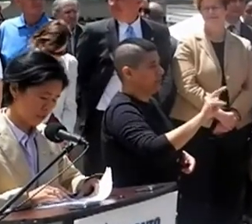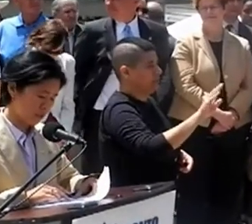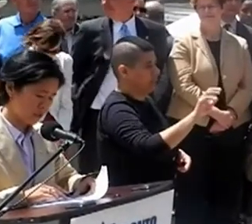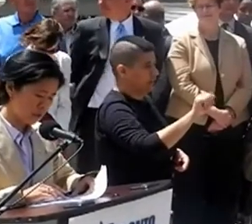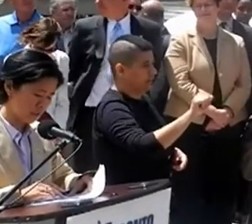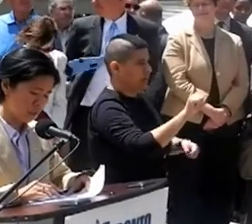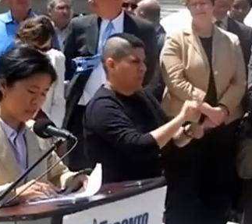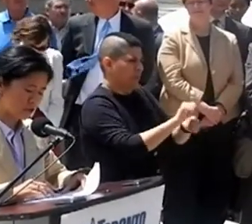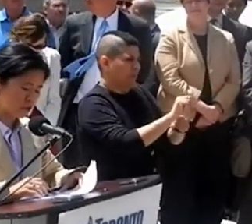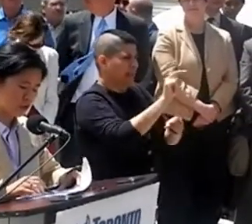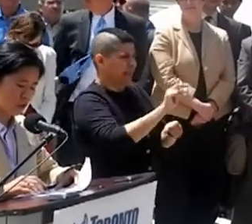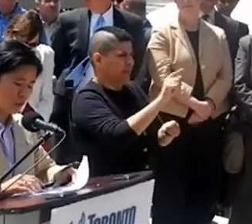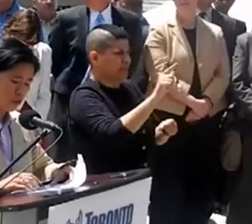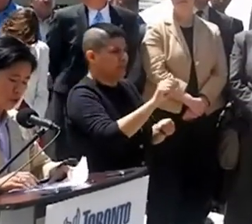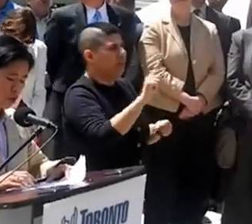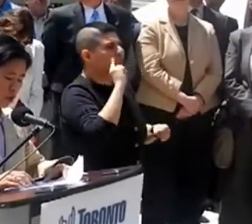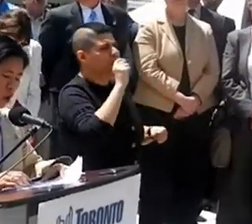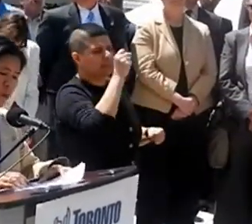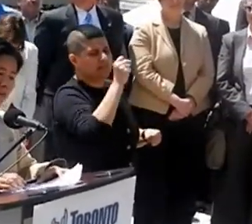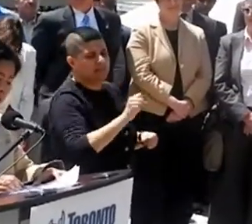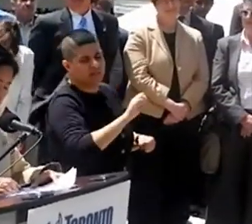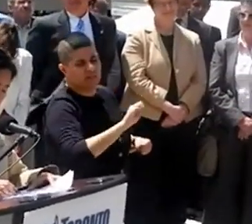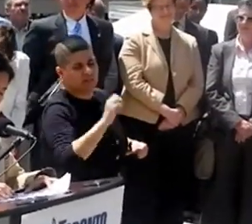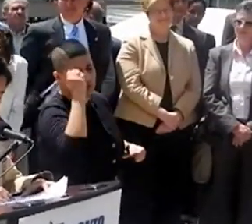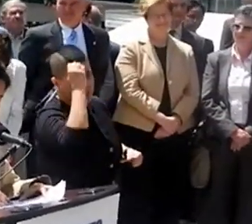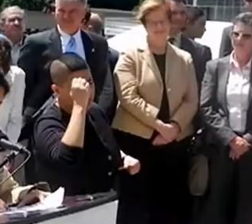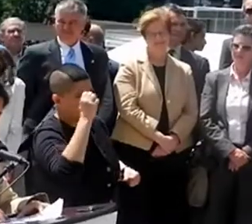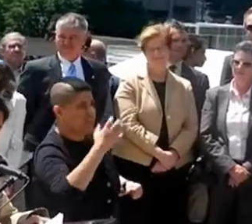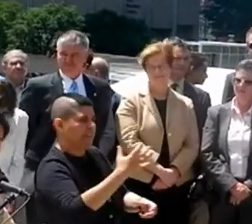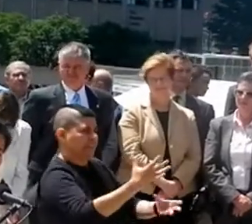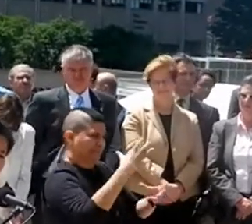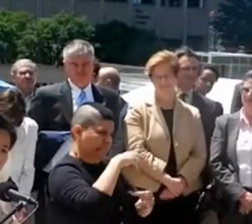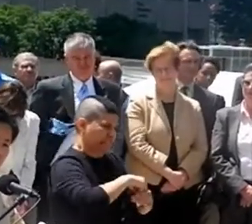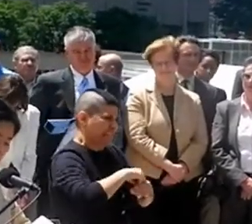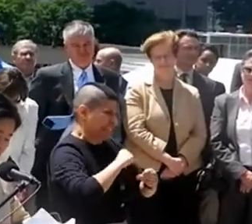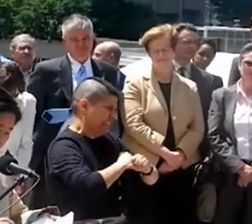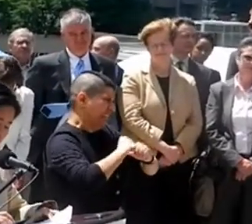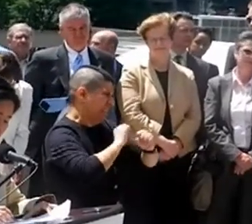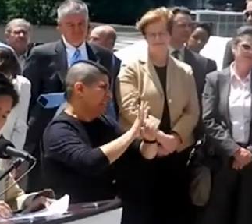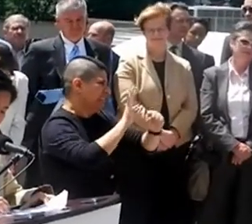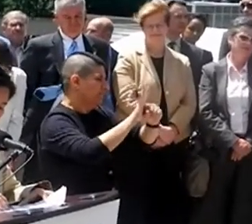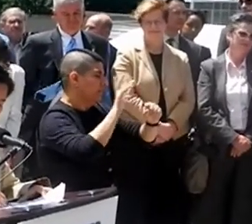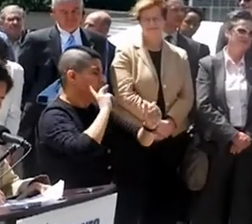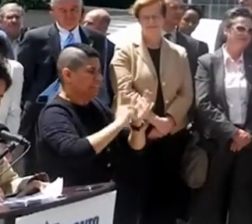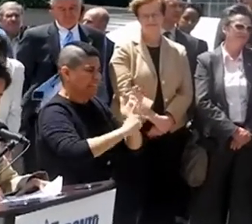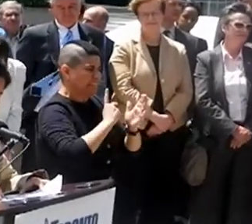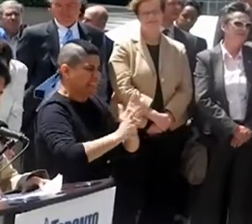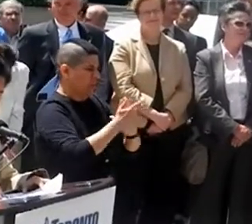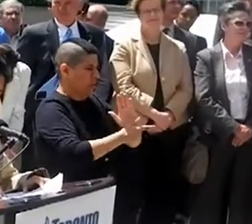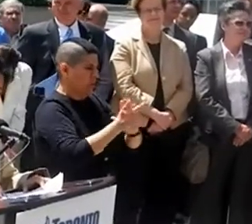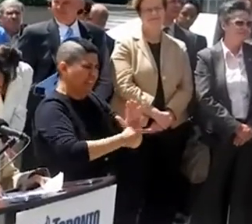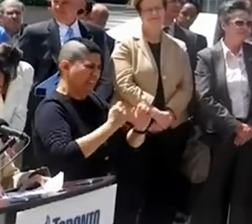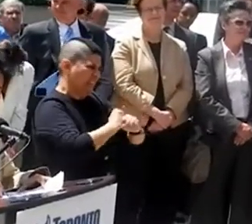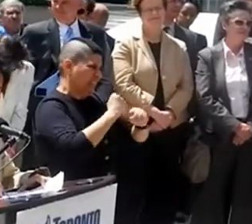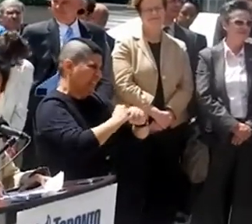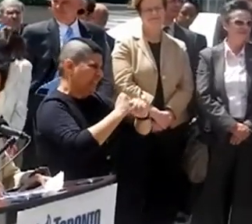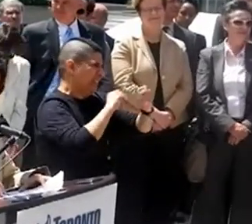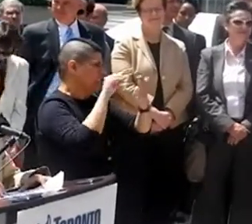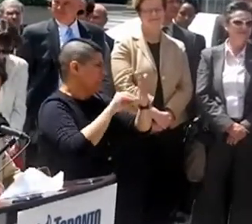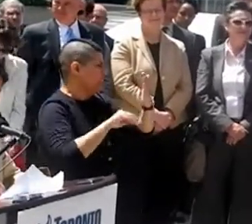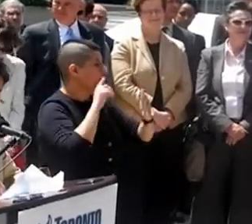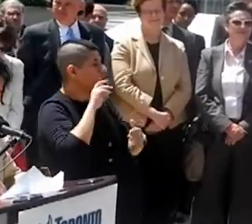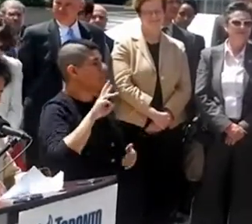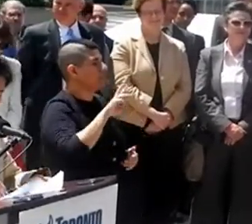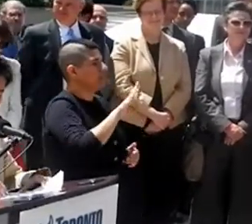in southeastern Europe to lobby for the adoption of inclusion of anti-discrimination legislation in western